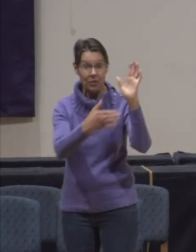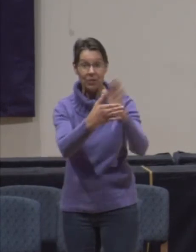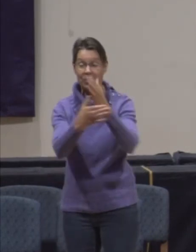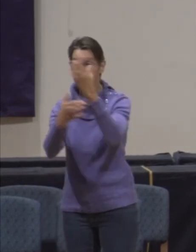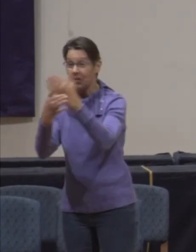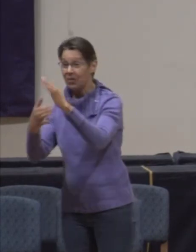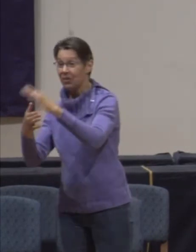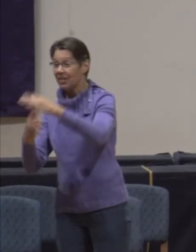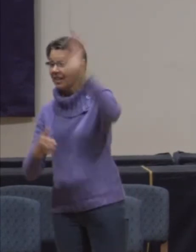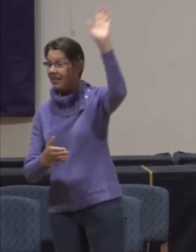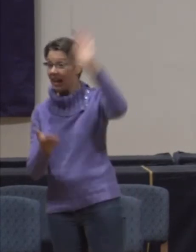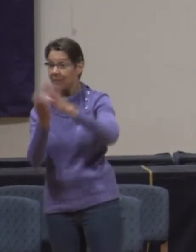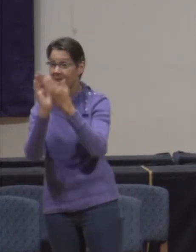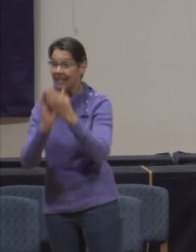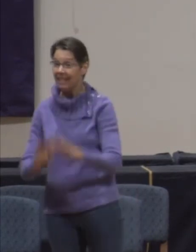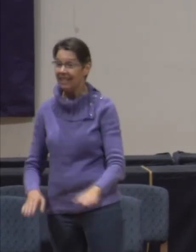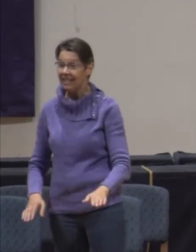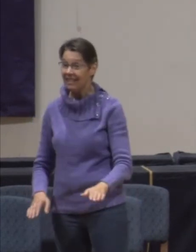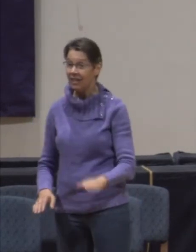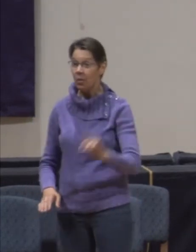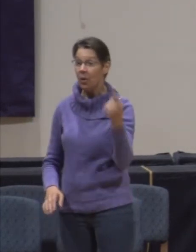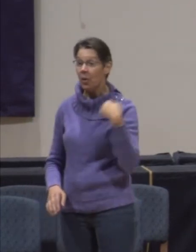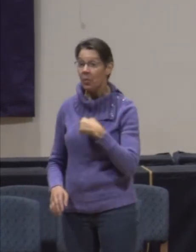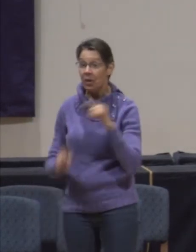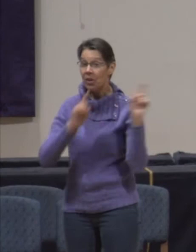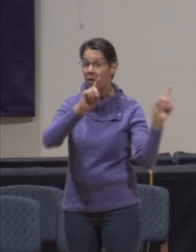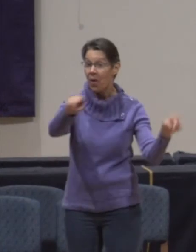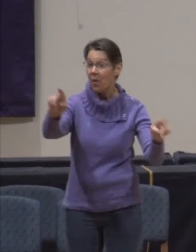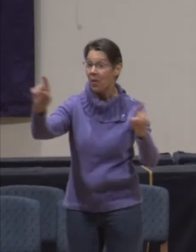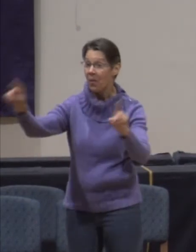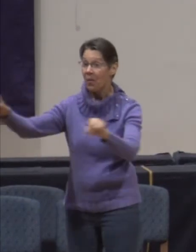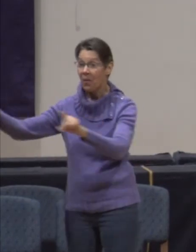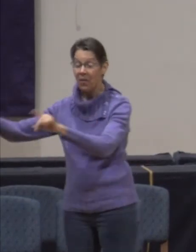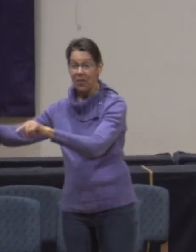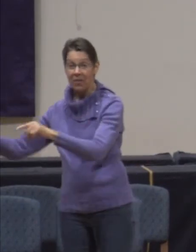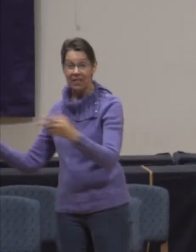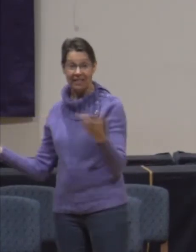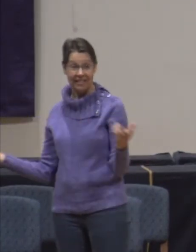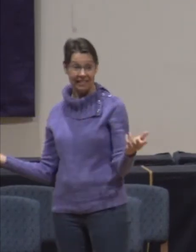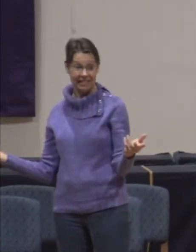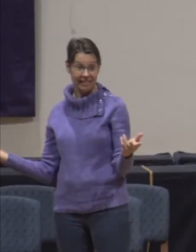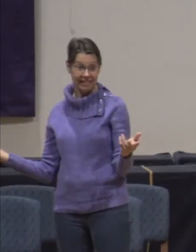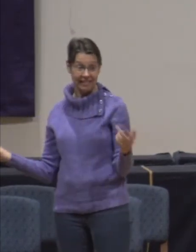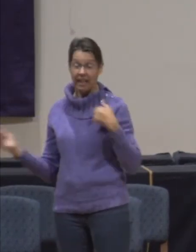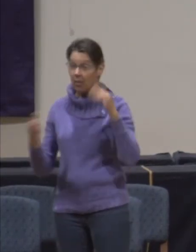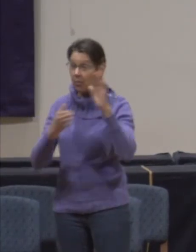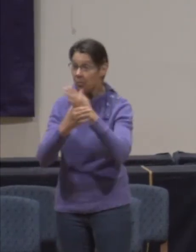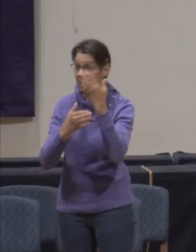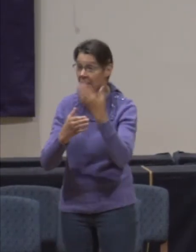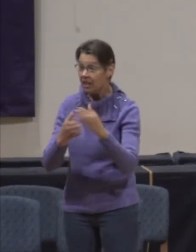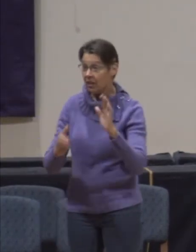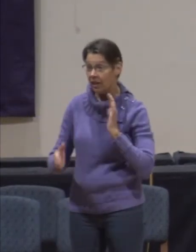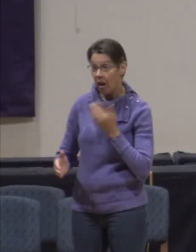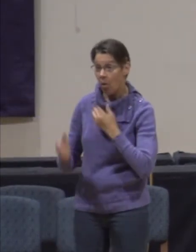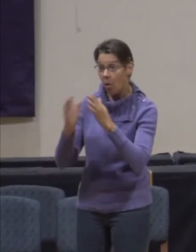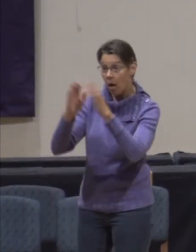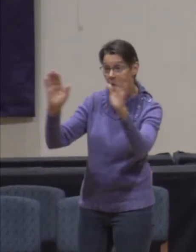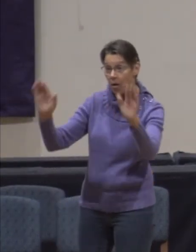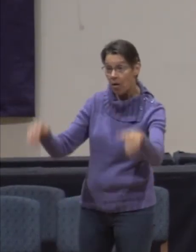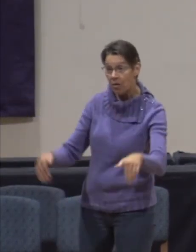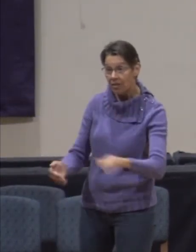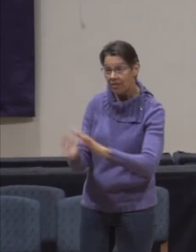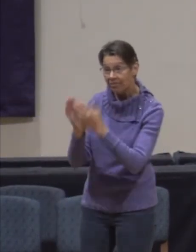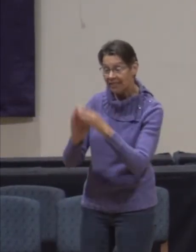wherever it is we go? Are we willing to share it within our homes? Are we willing to share it